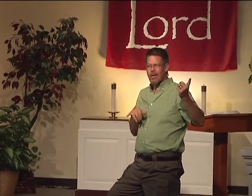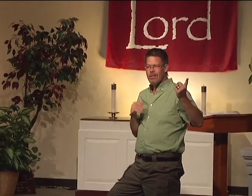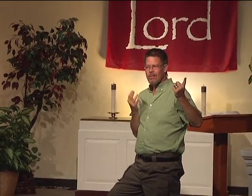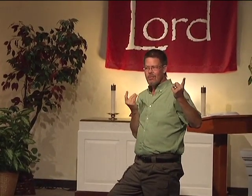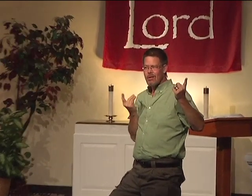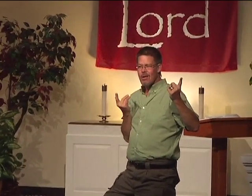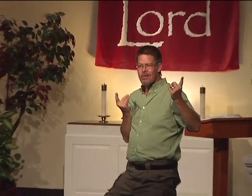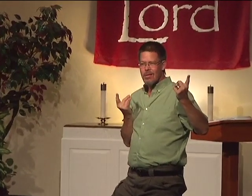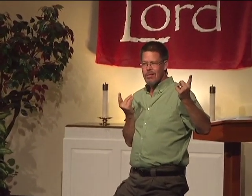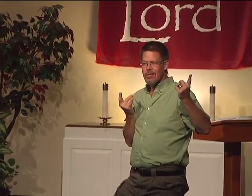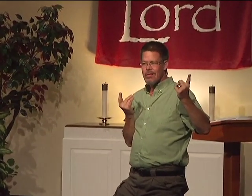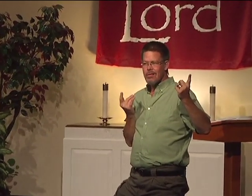And why did you want to say that?